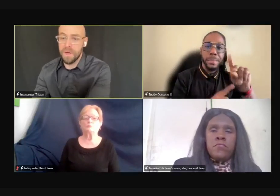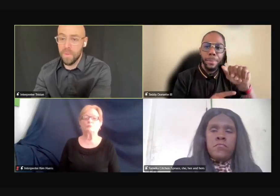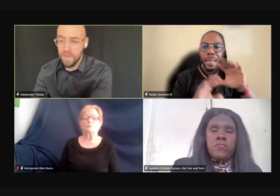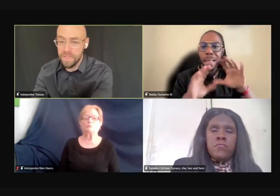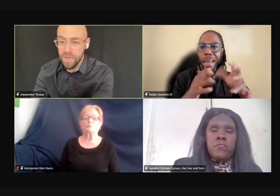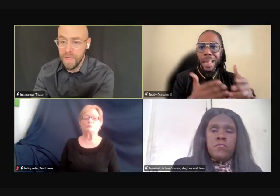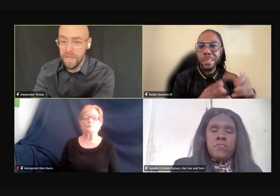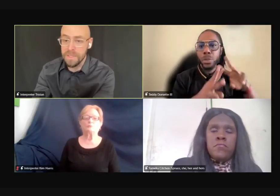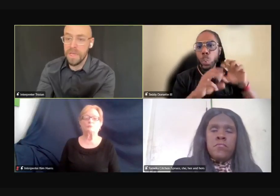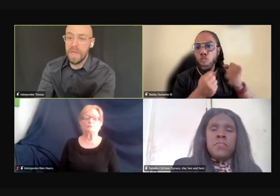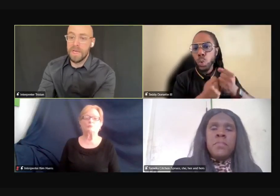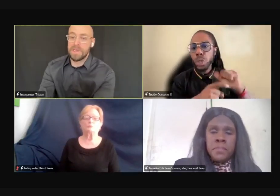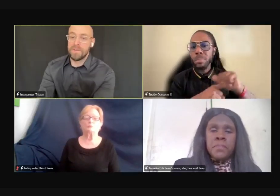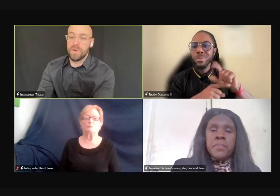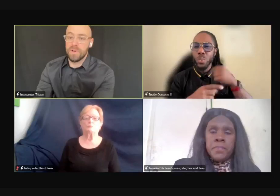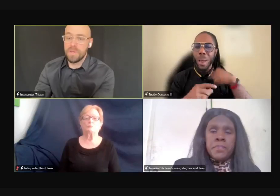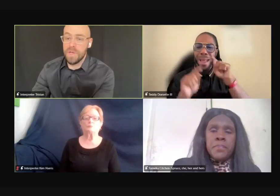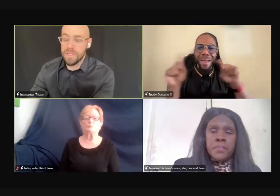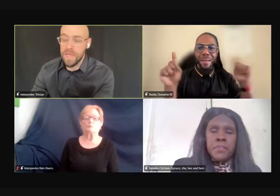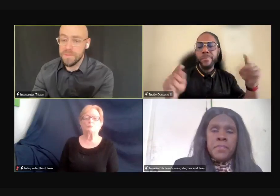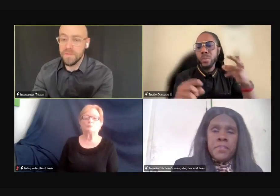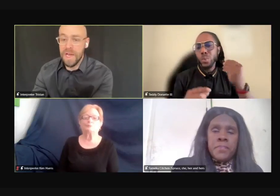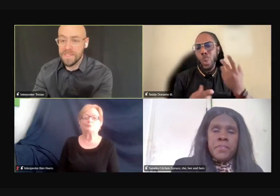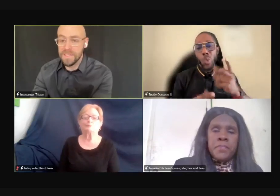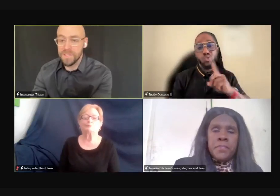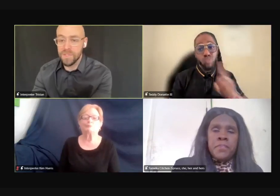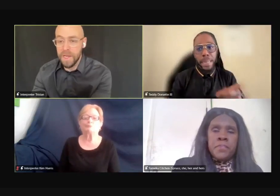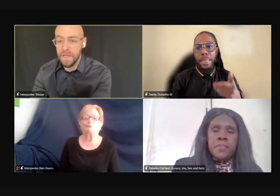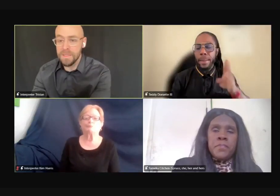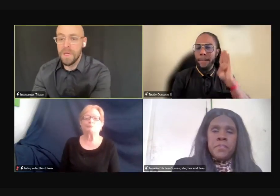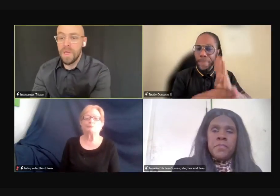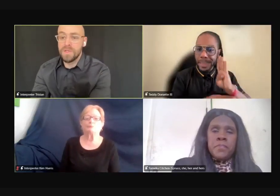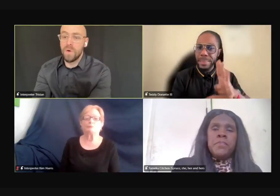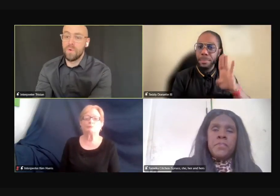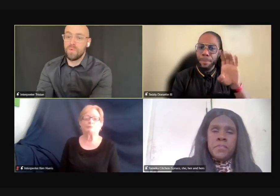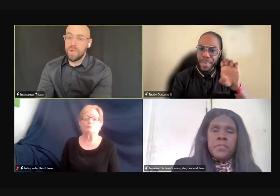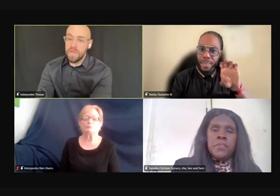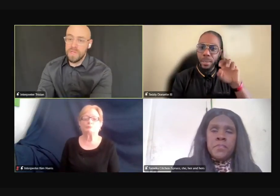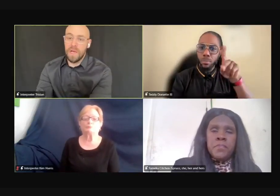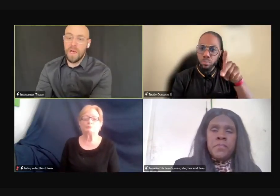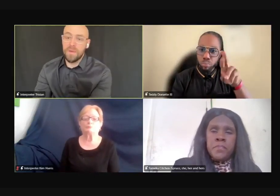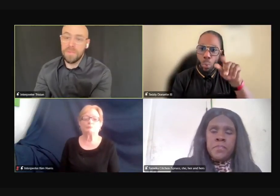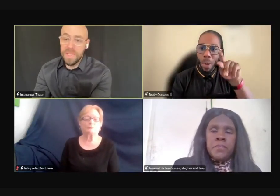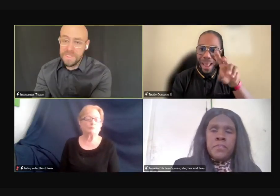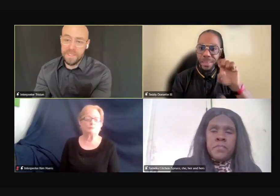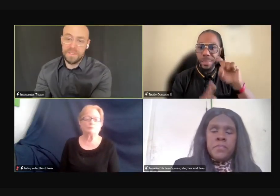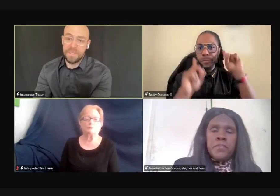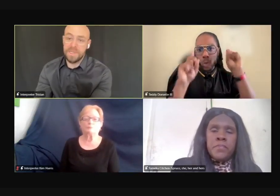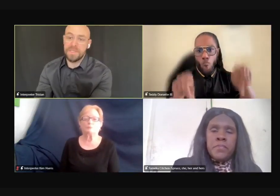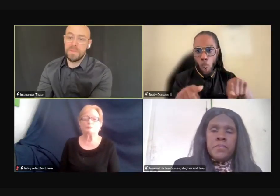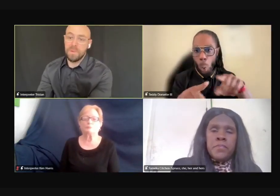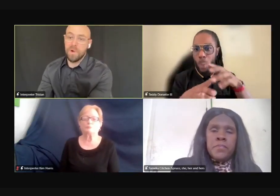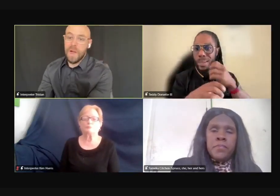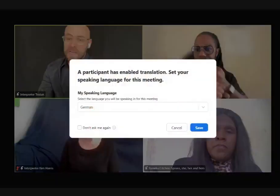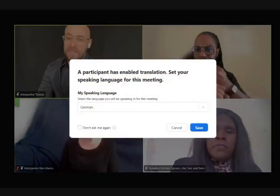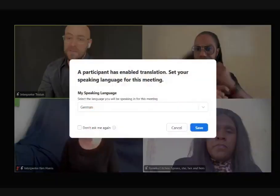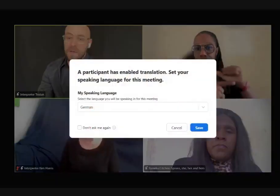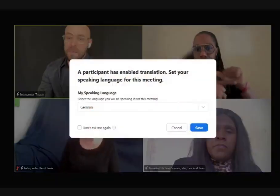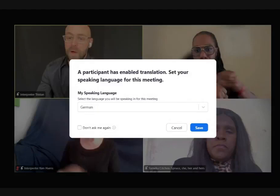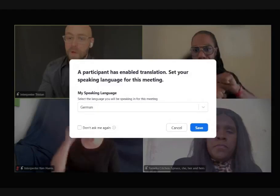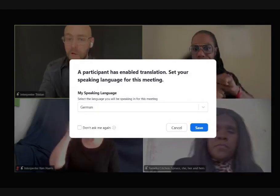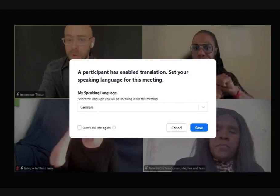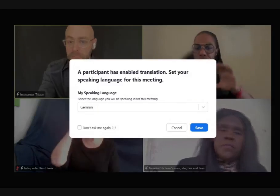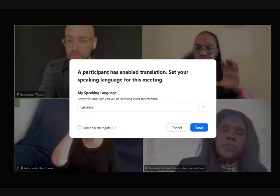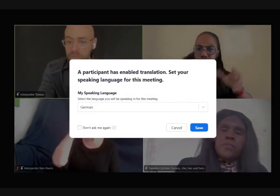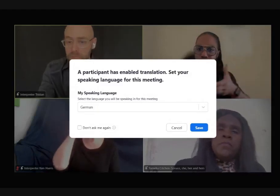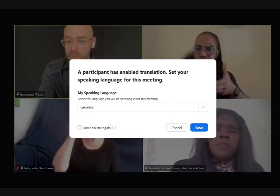disability awareness trainings in different types of classes and trainings. So really the business needs to be proactive